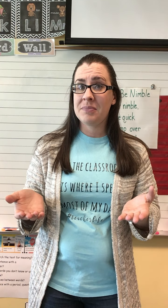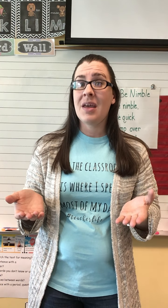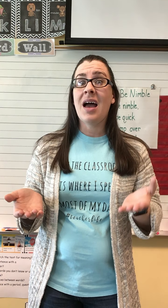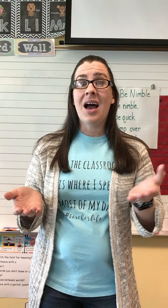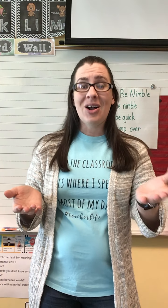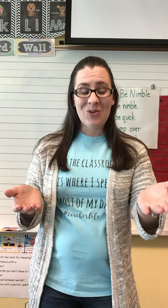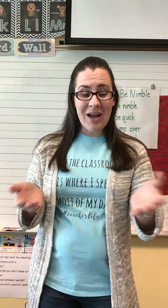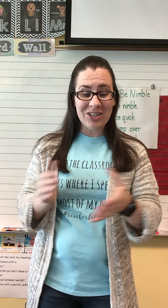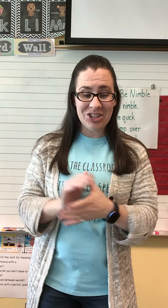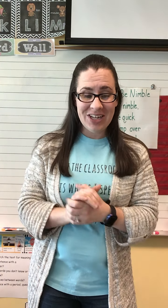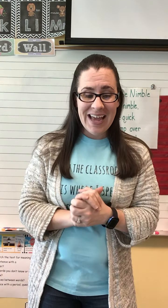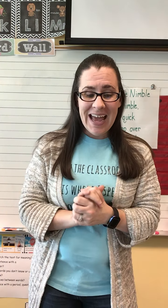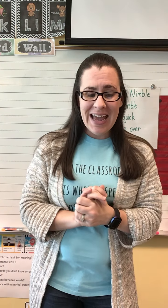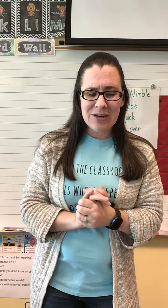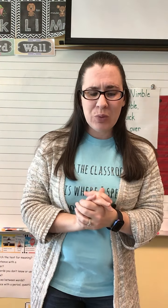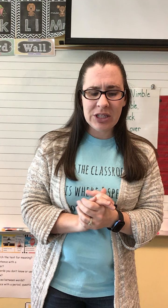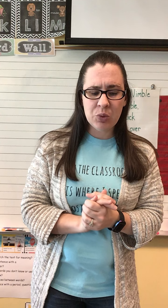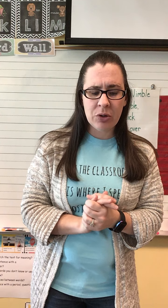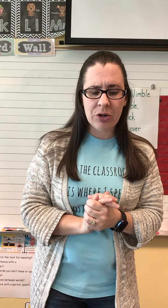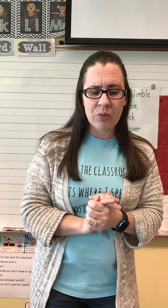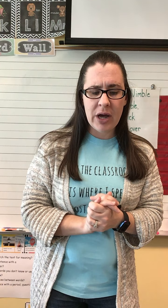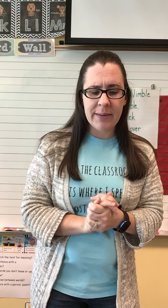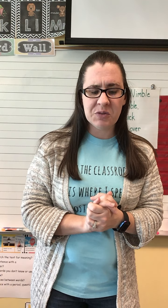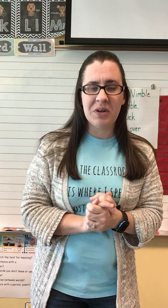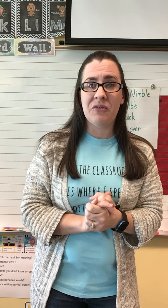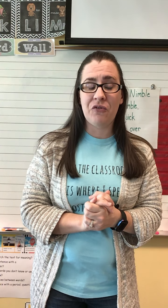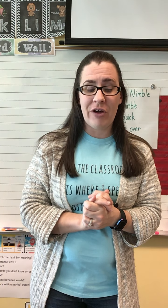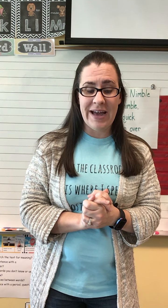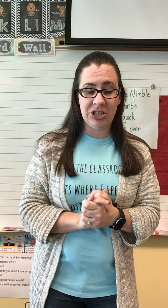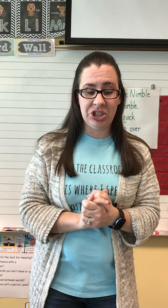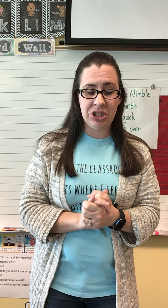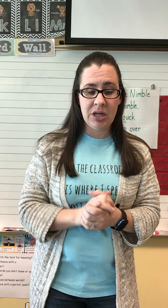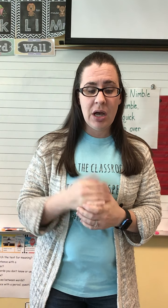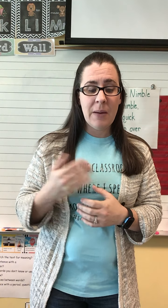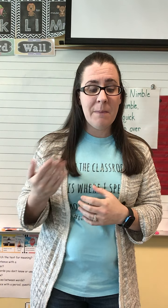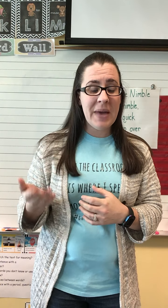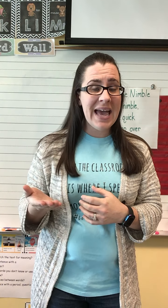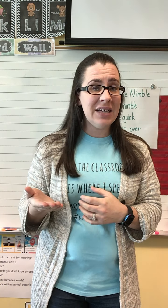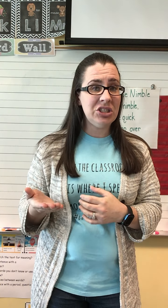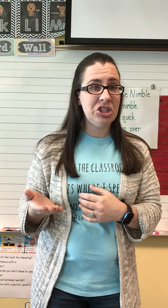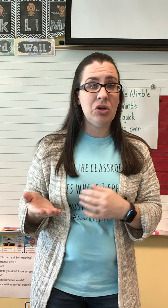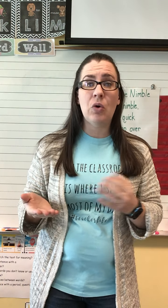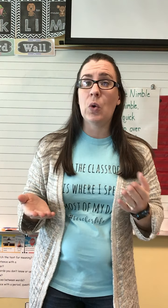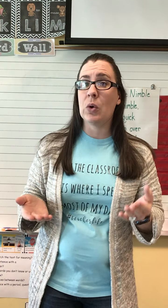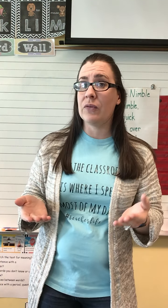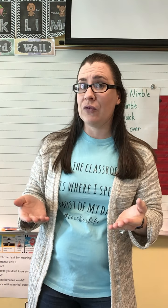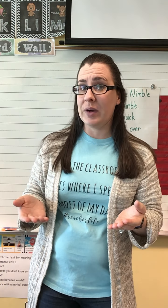Crush. And which word rhymes with fresh, mash, or free?